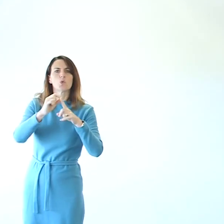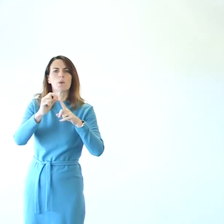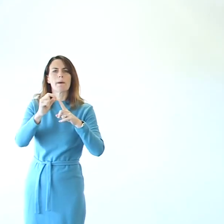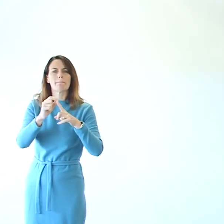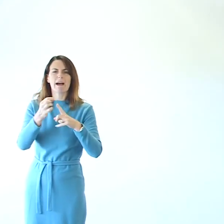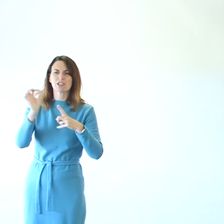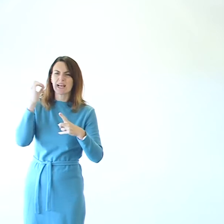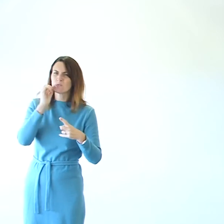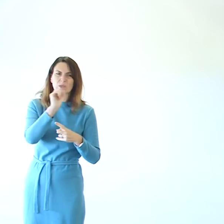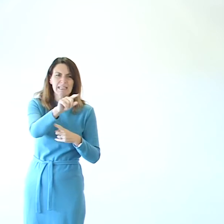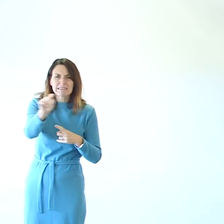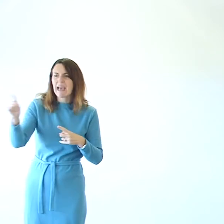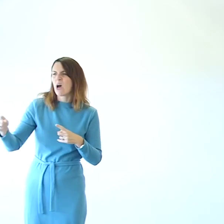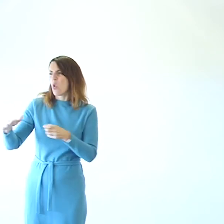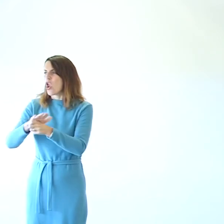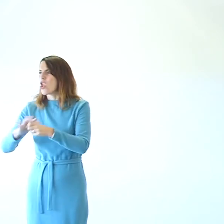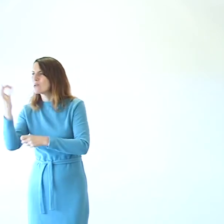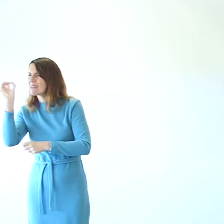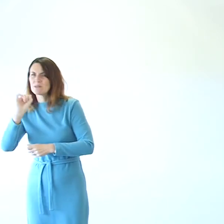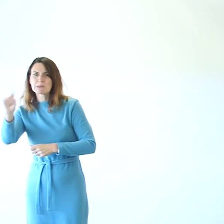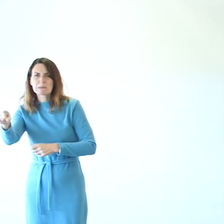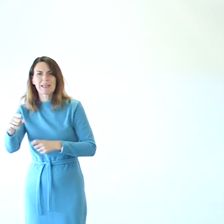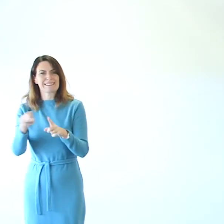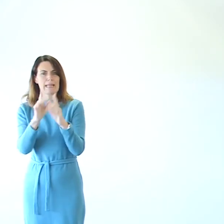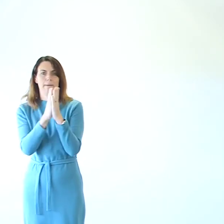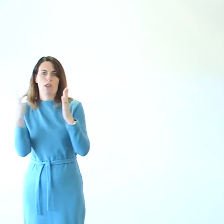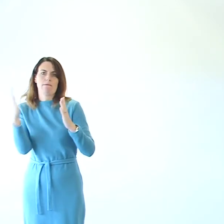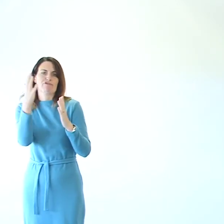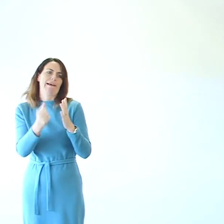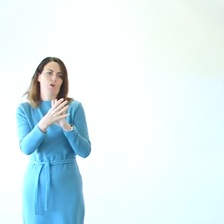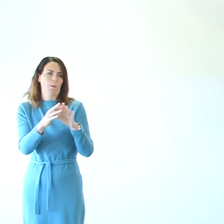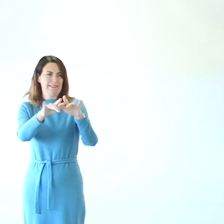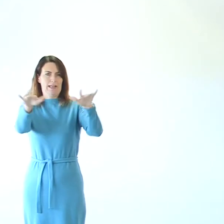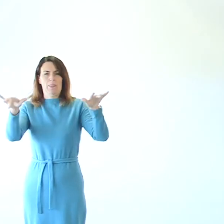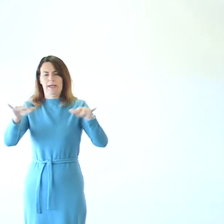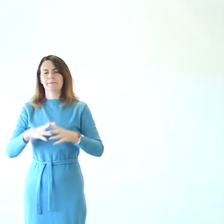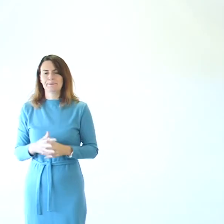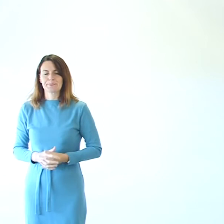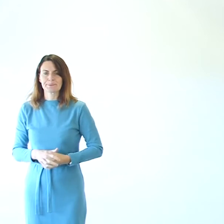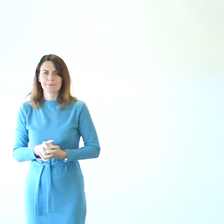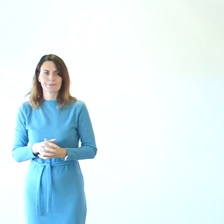as well as local councils and in the library. So, there will be some out there.